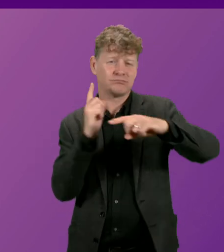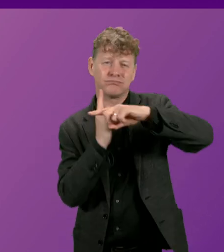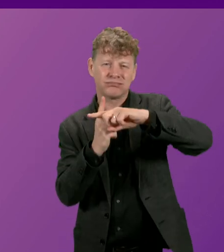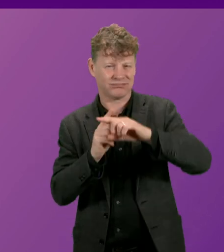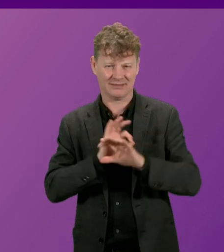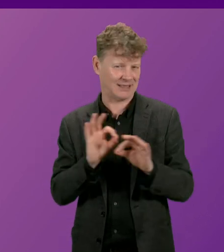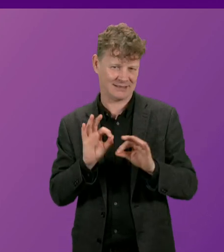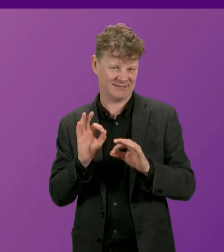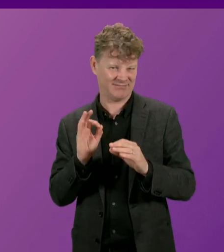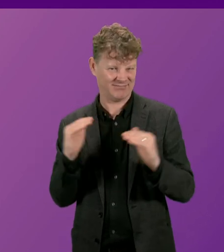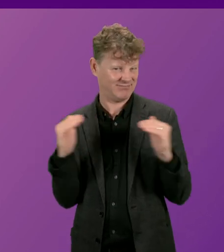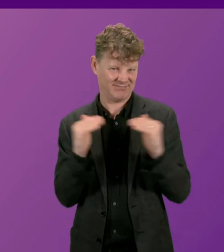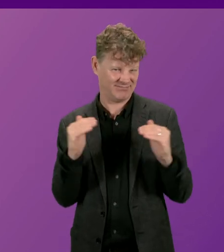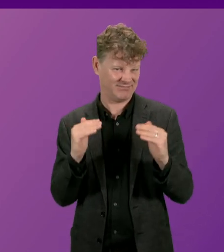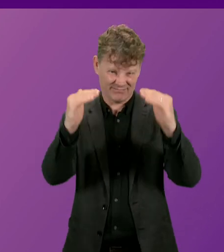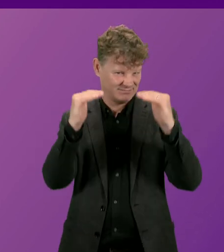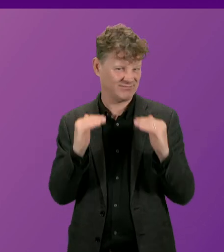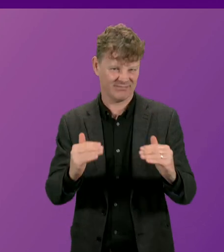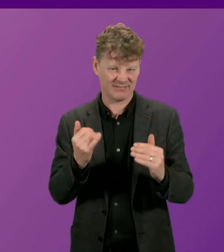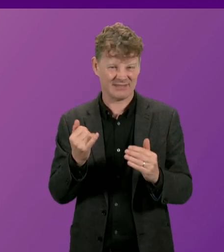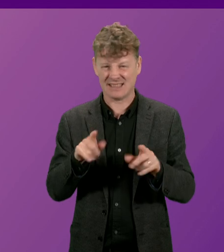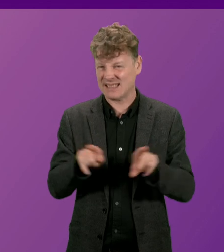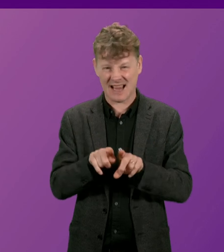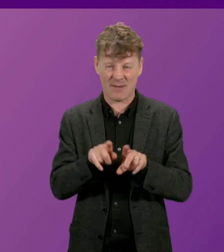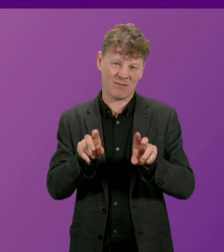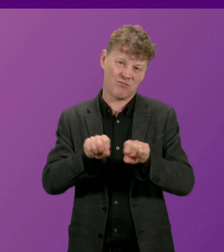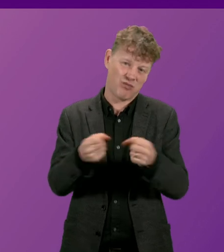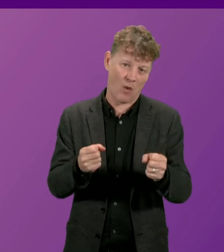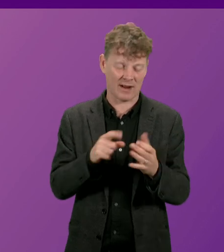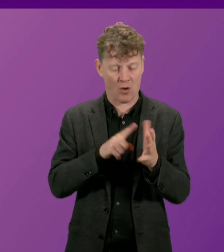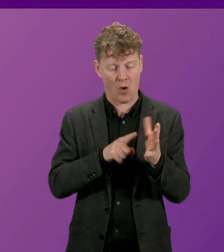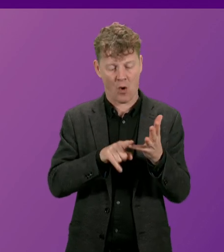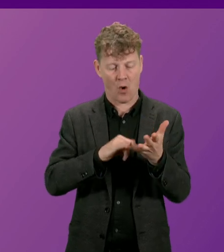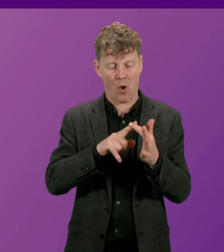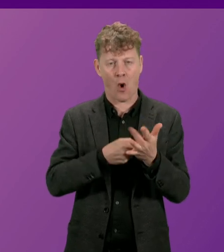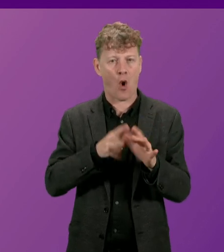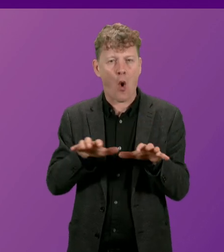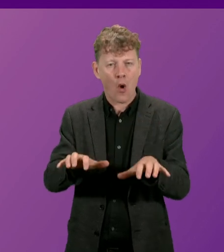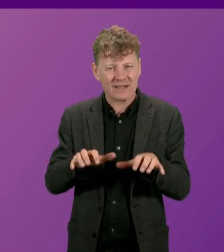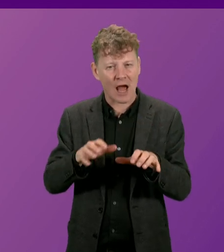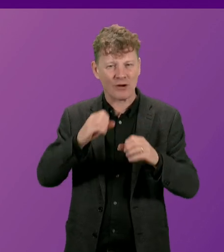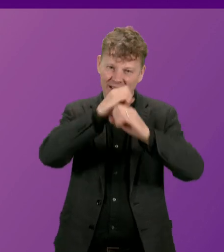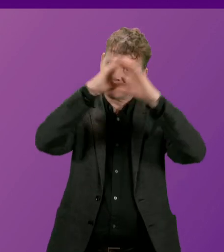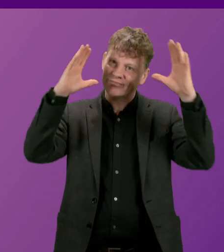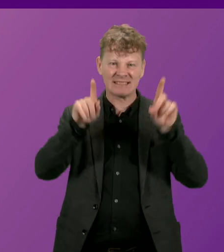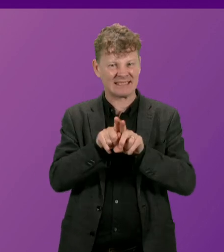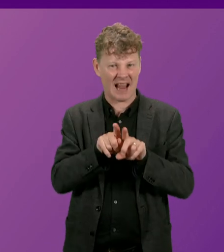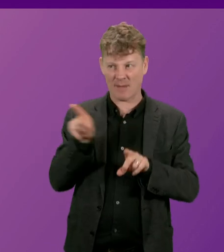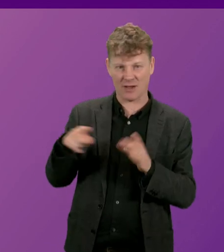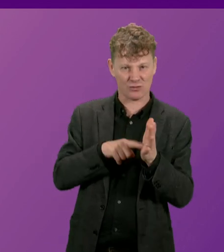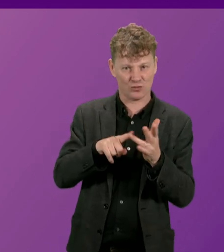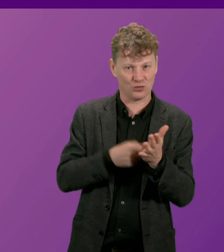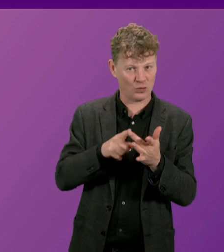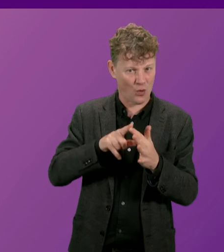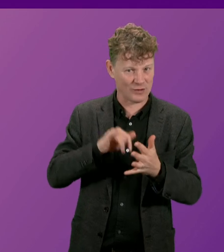promised and in fact it continues the same broken austerity ideology of the Tories? Let's hear Mr Brown. Especially for